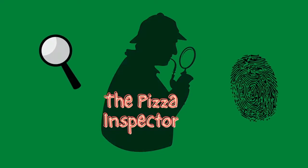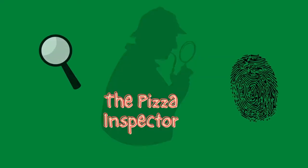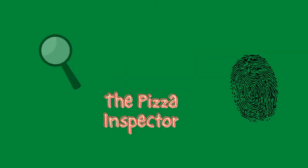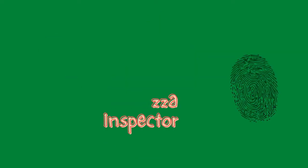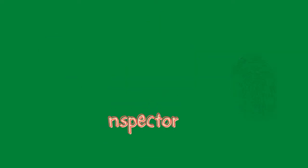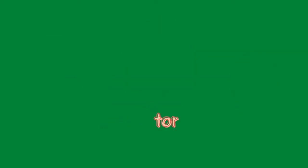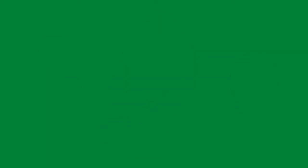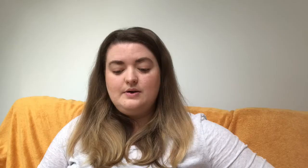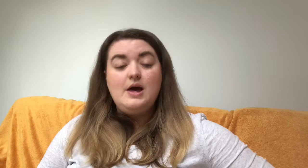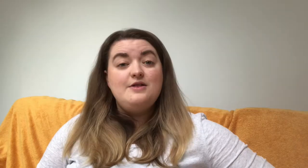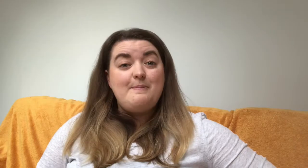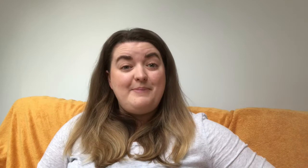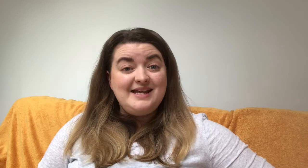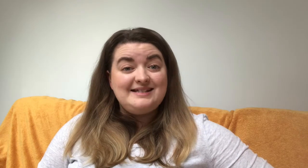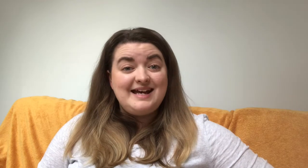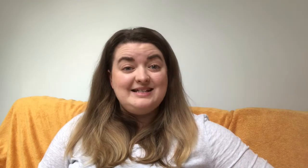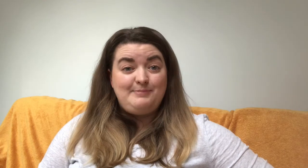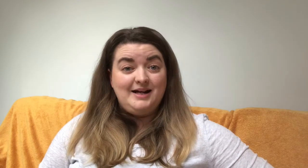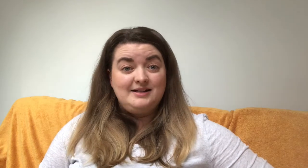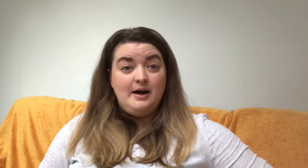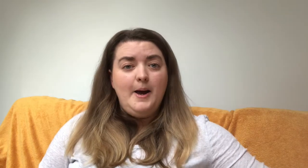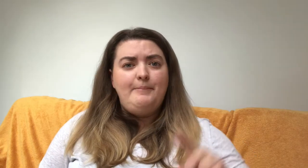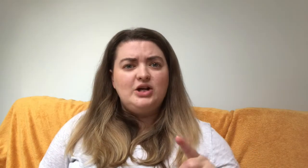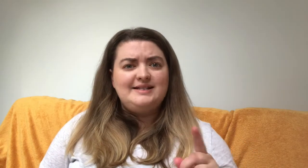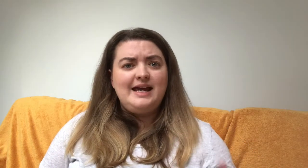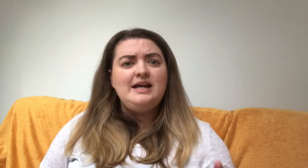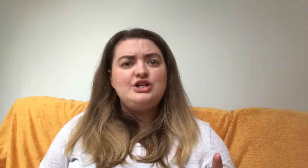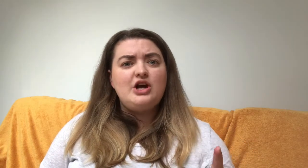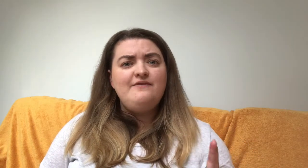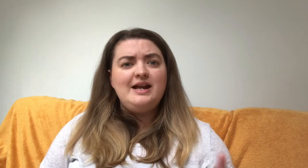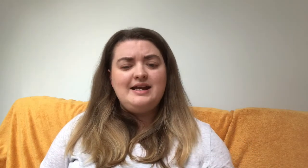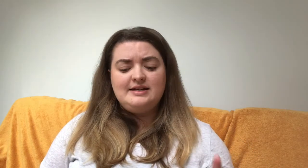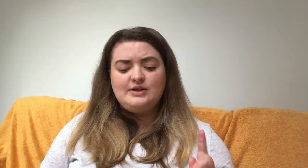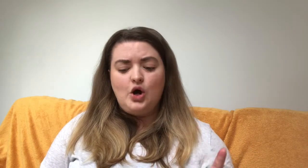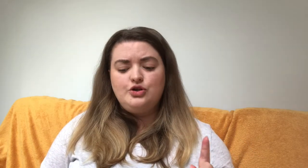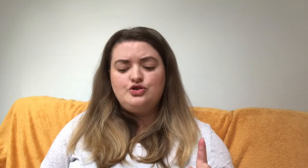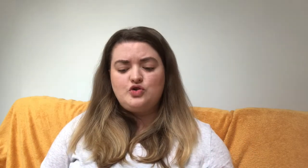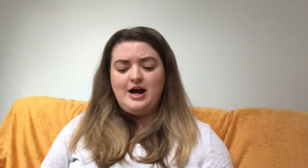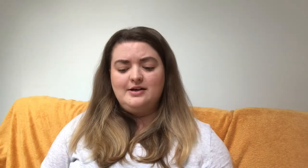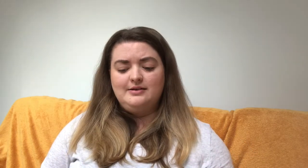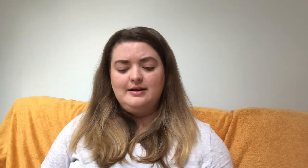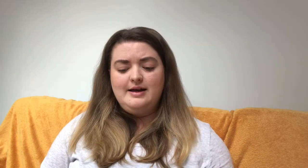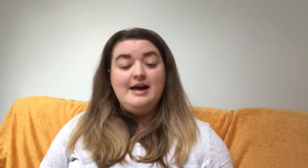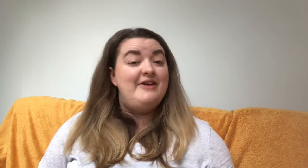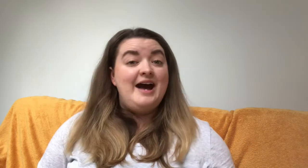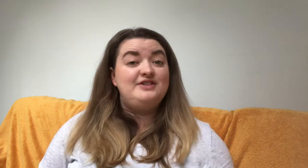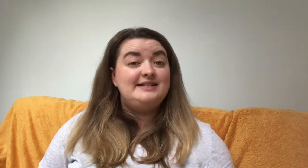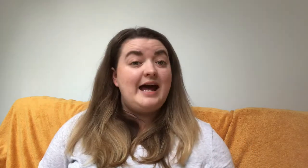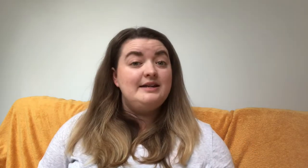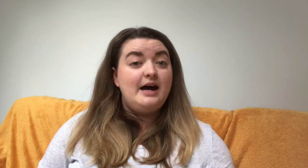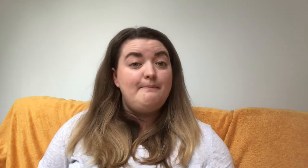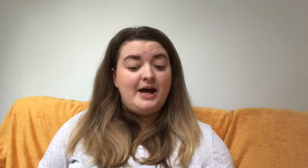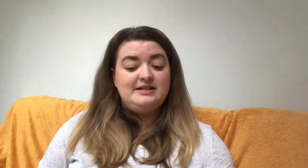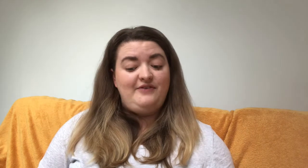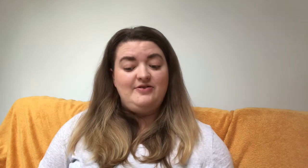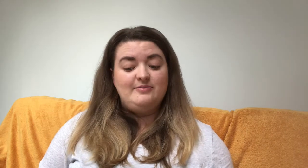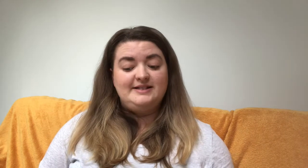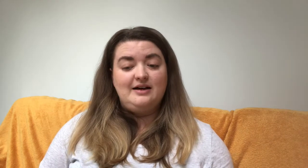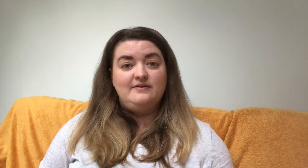played by a puppet. The pizza inspector puts each of the leaders on trial. They have to stand up and defend themselves